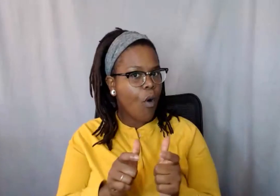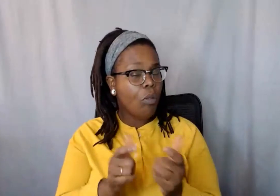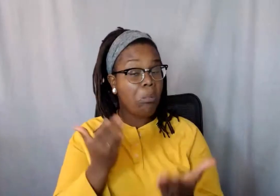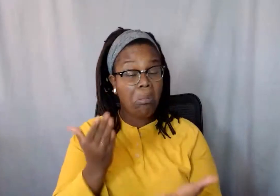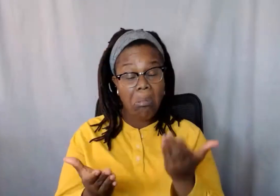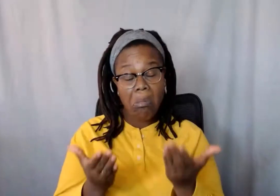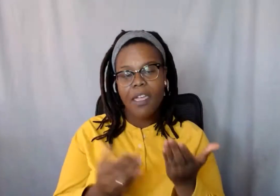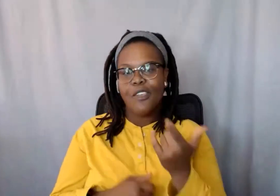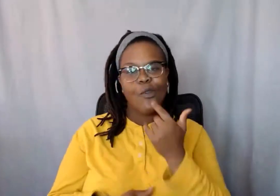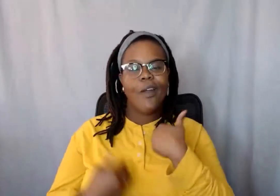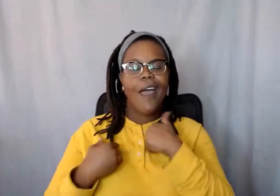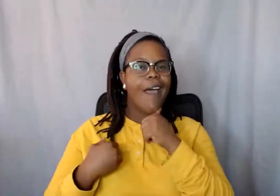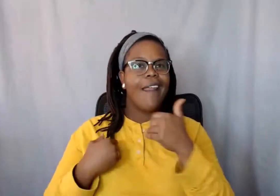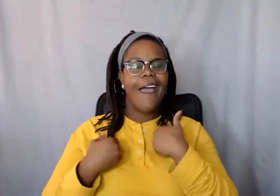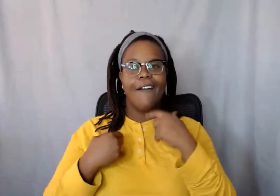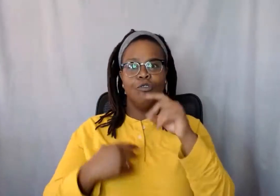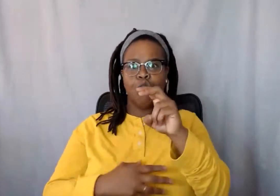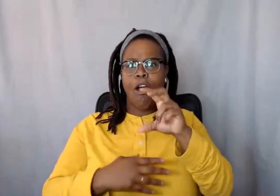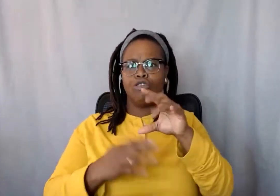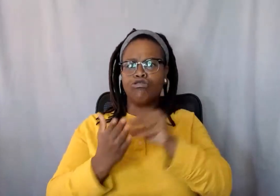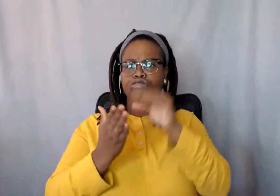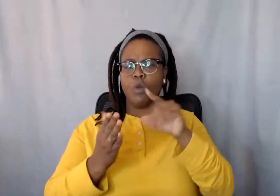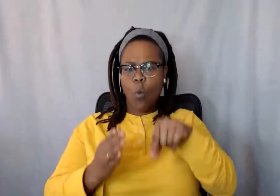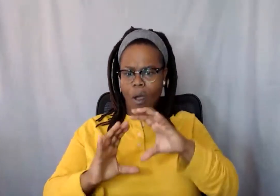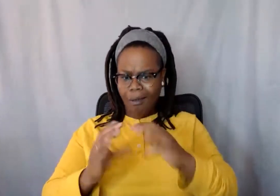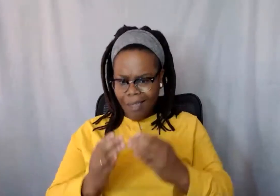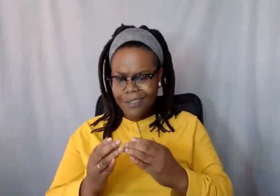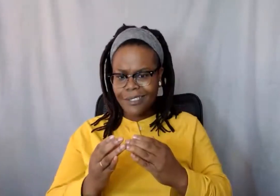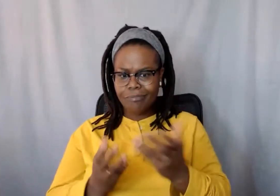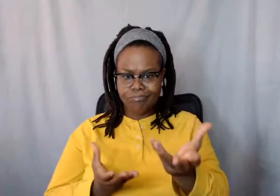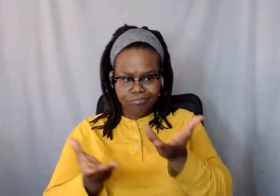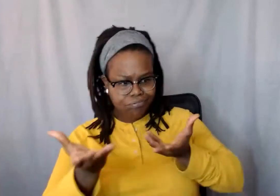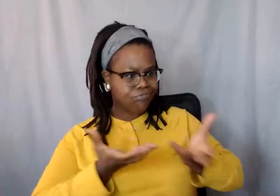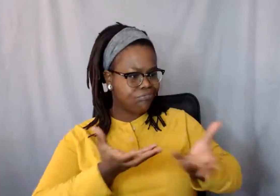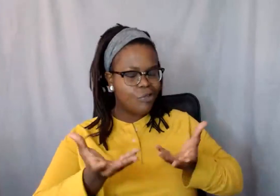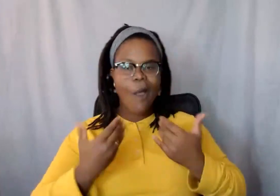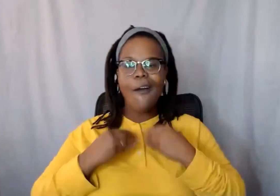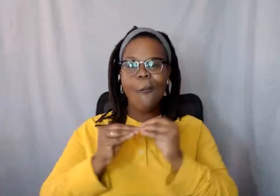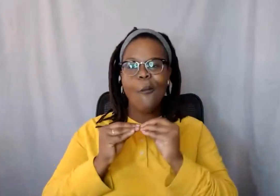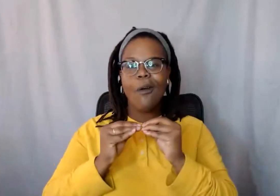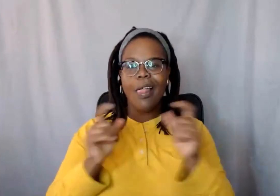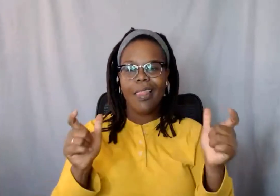have like 200 students in a class you're engaging with, you have a much smaller population. So maybe that that's one reason.